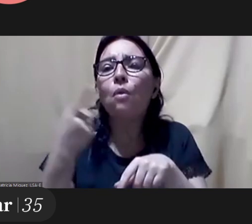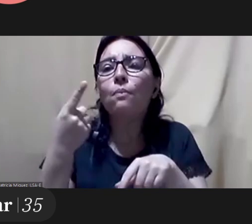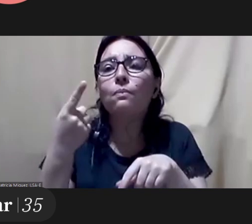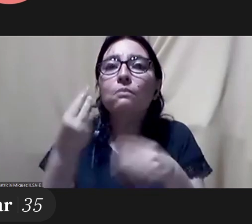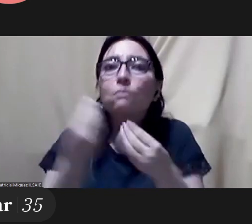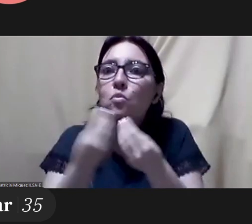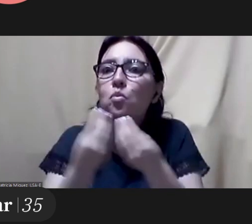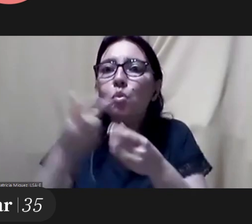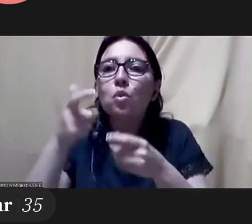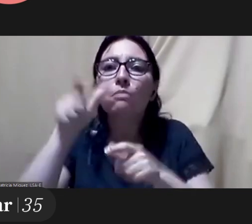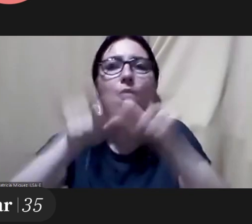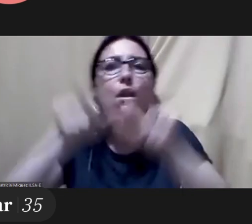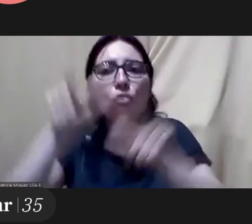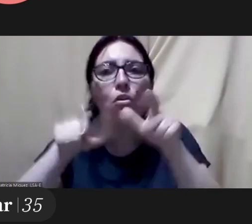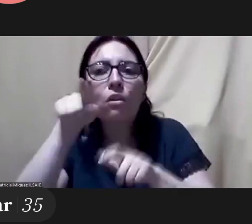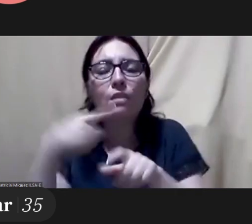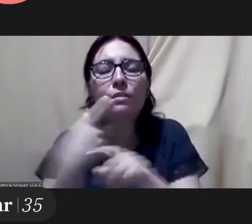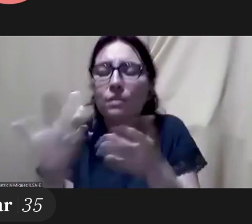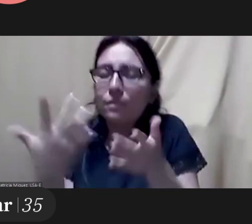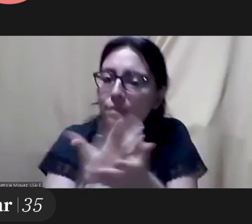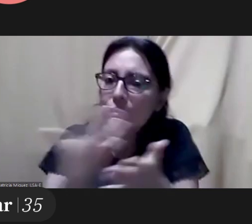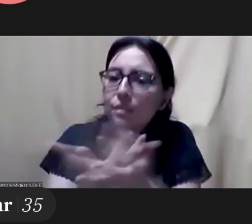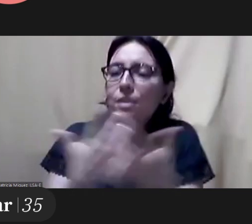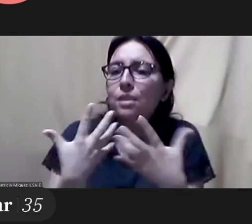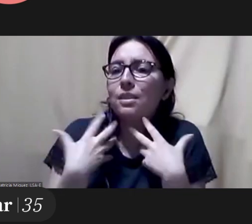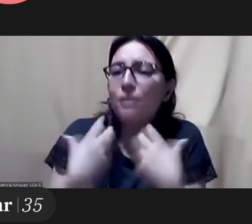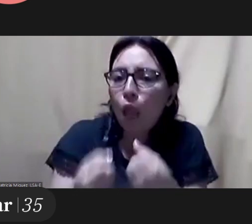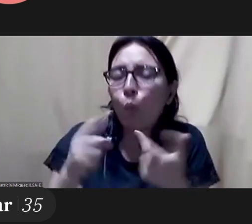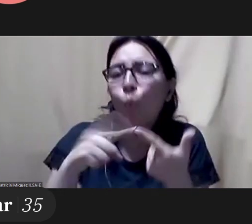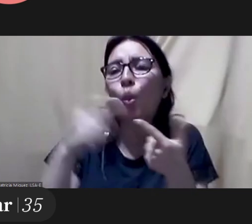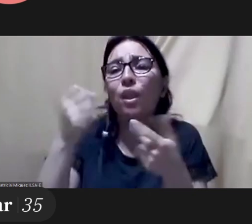bodies that suffer the